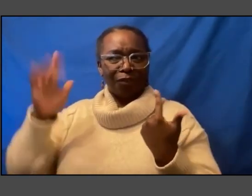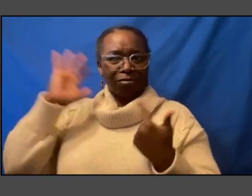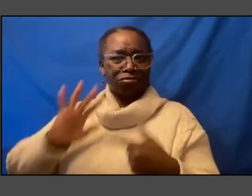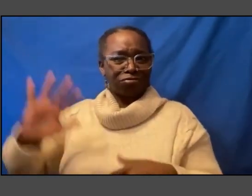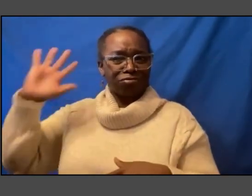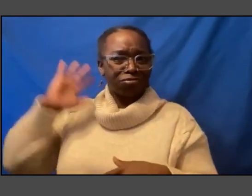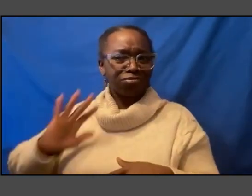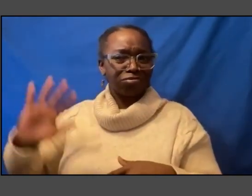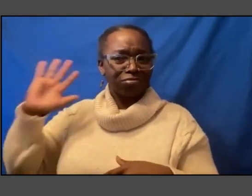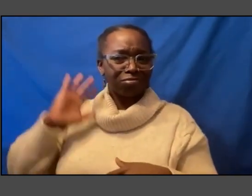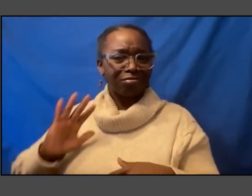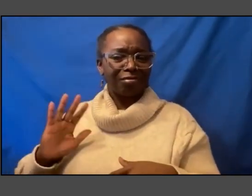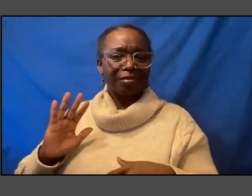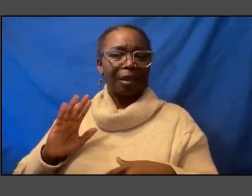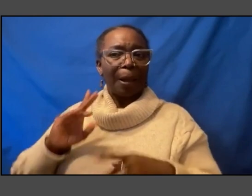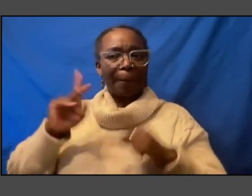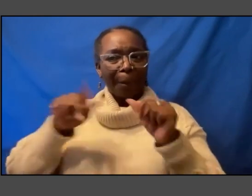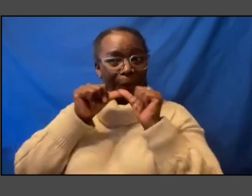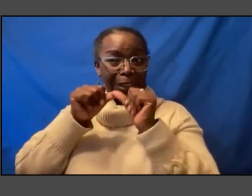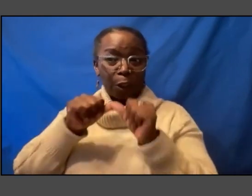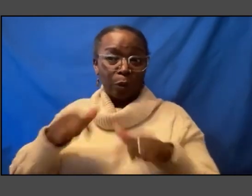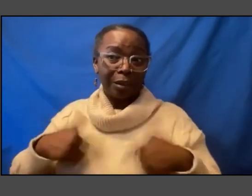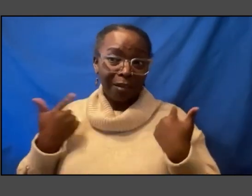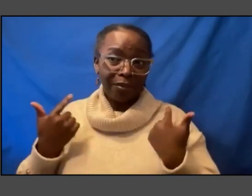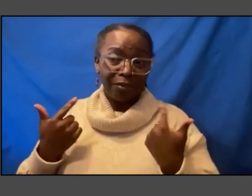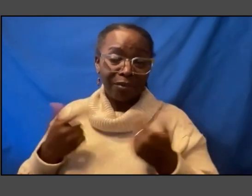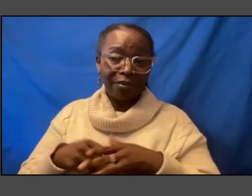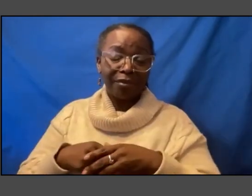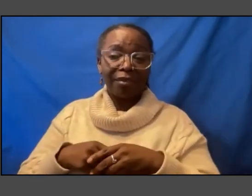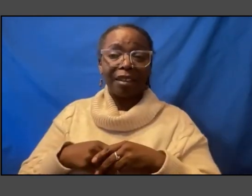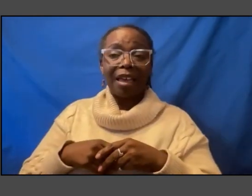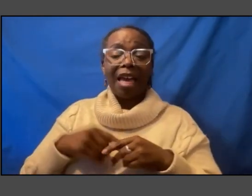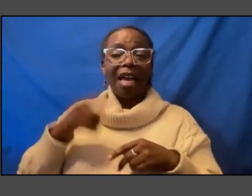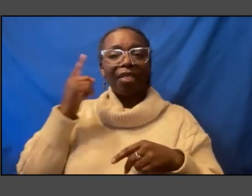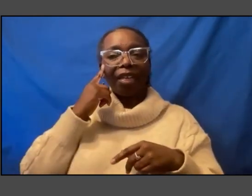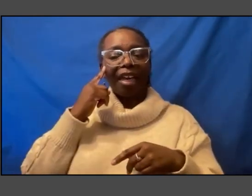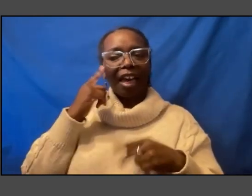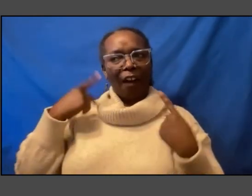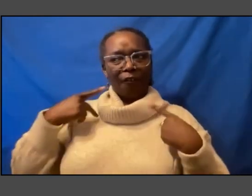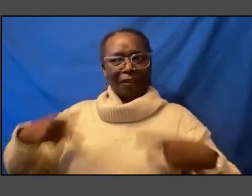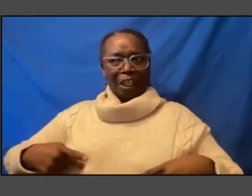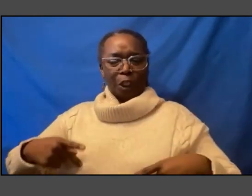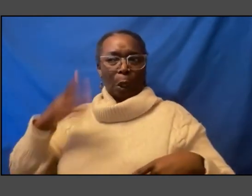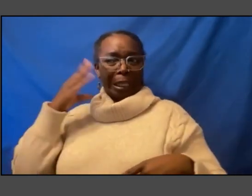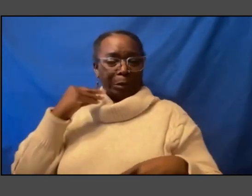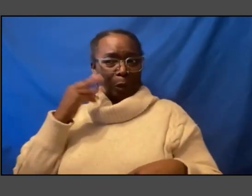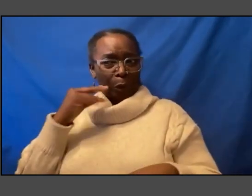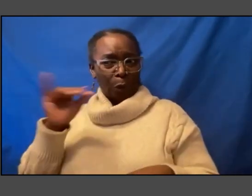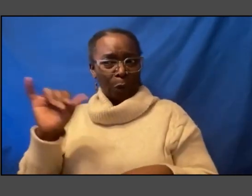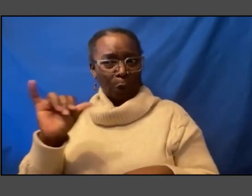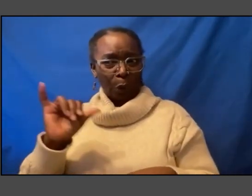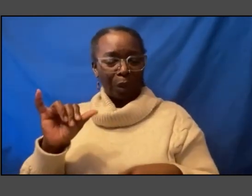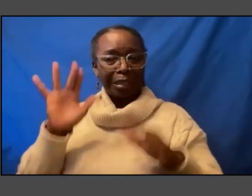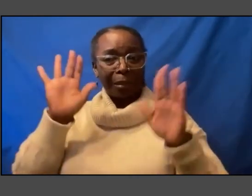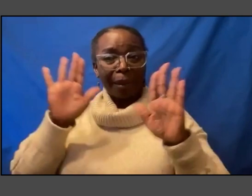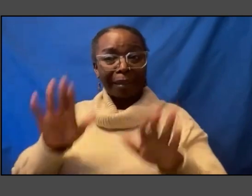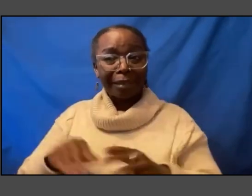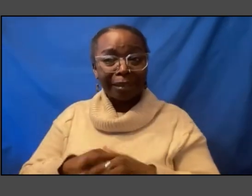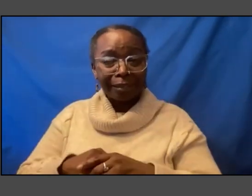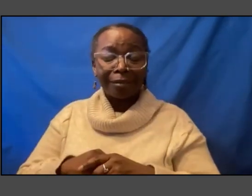continue to live and so i think that you know just sort of the physical experience of that is is amazing amazing amazing amazing amazing